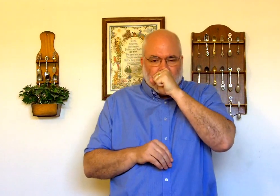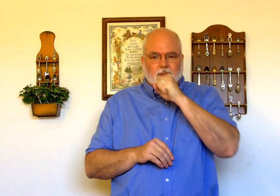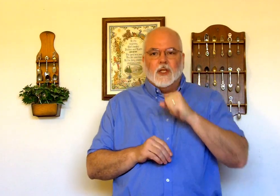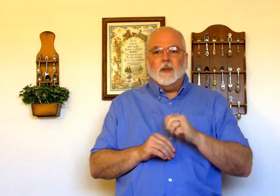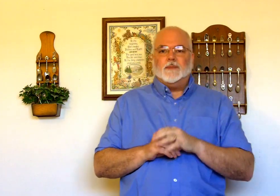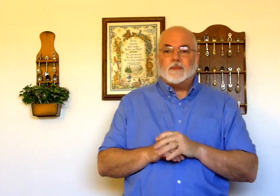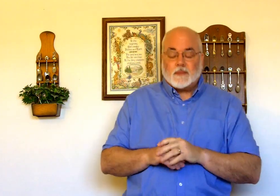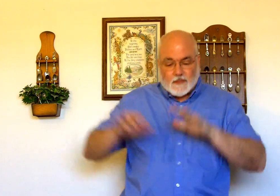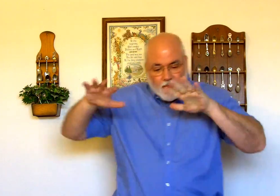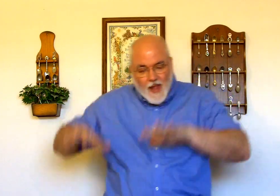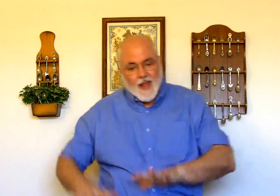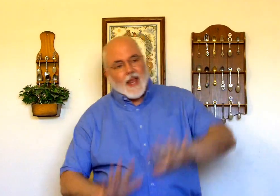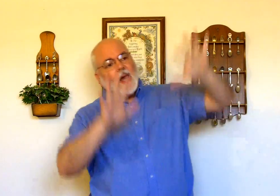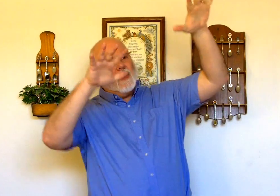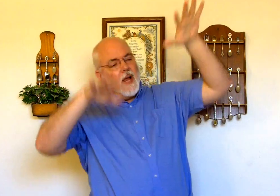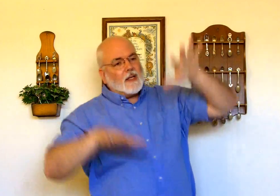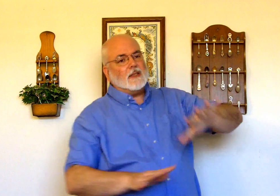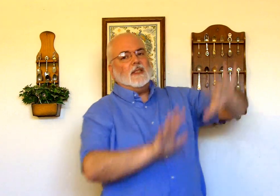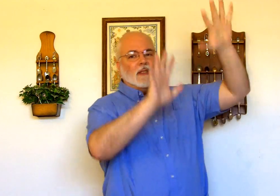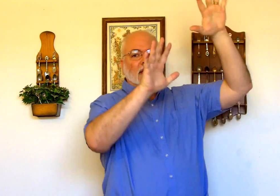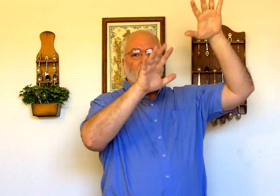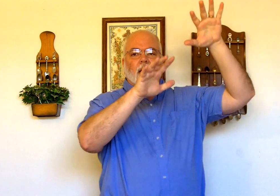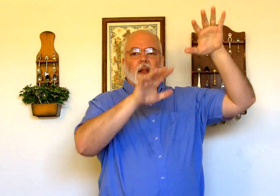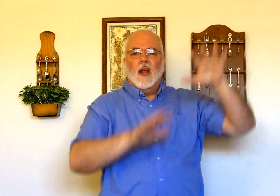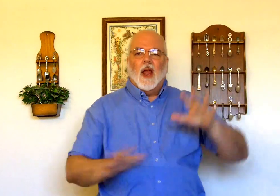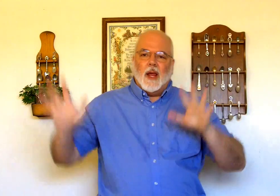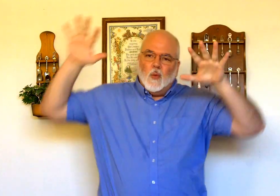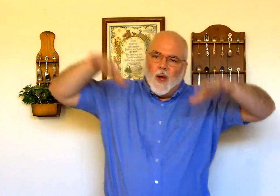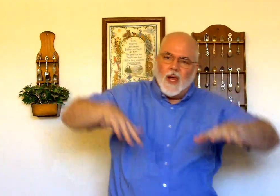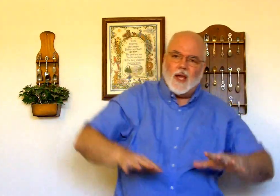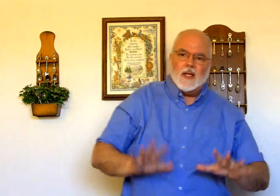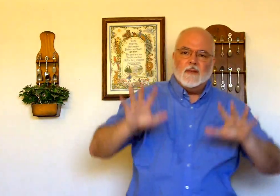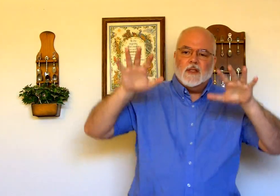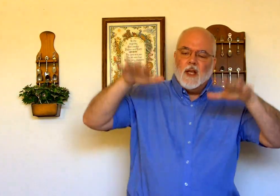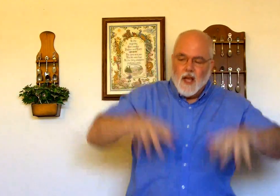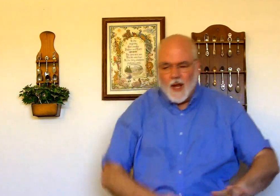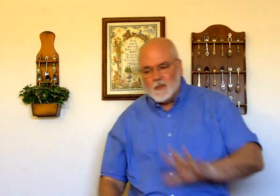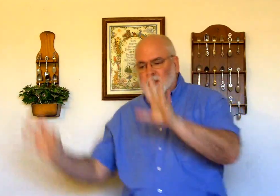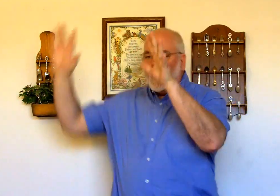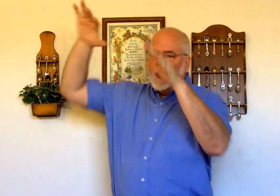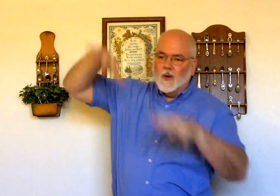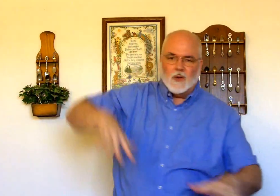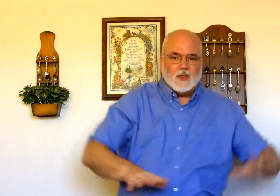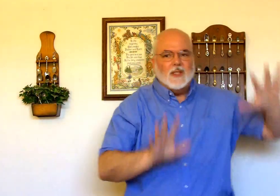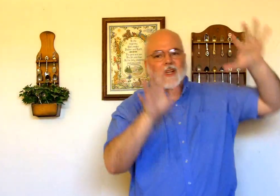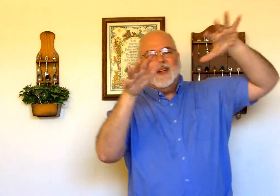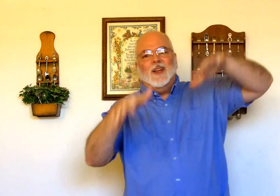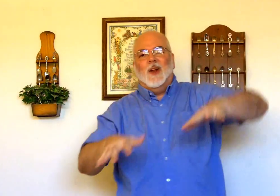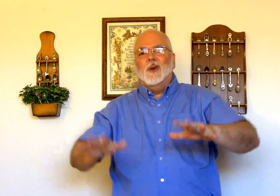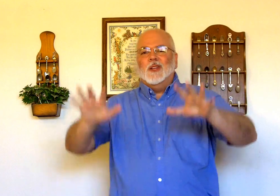excuse me cataracts cataracts and waves and billows you know just